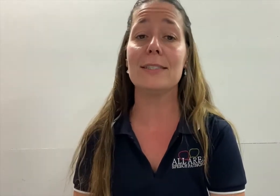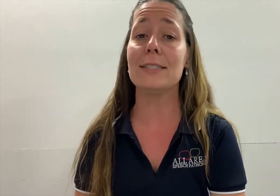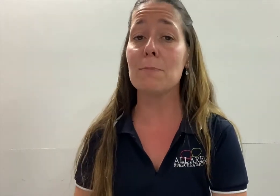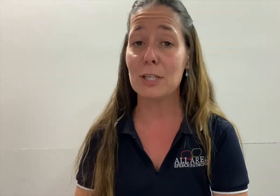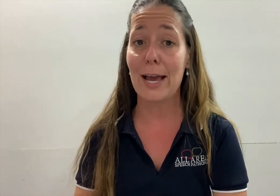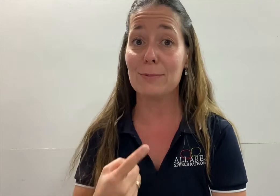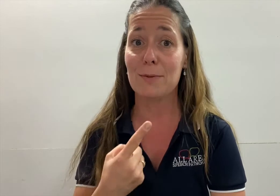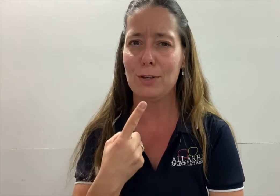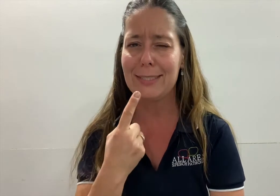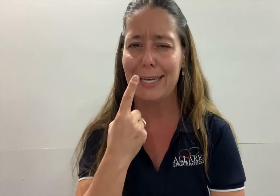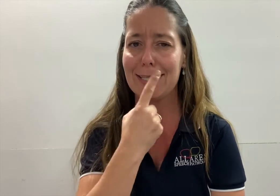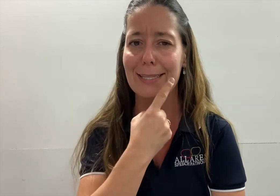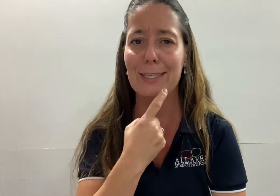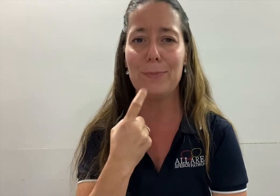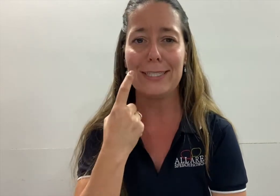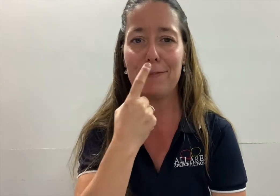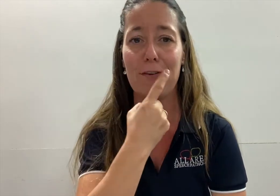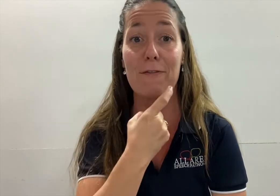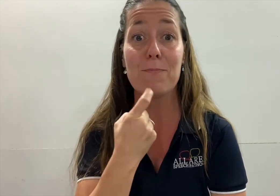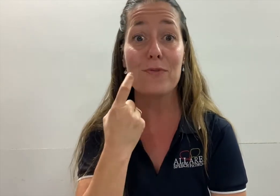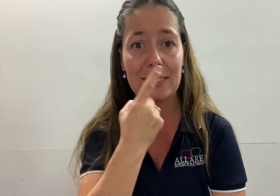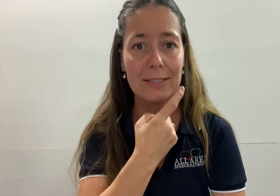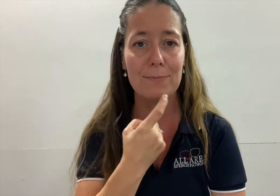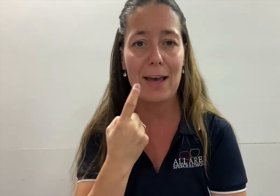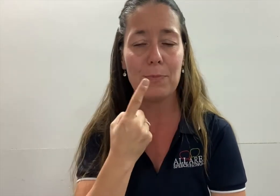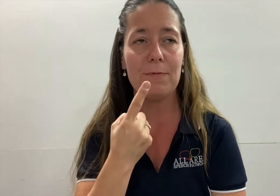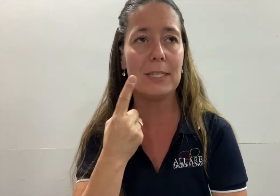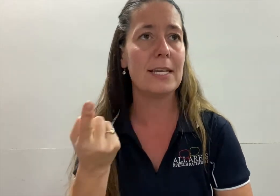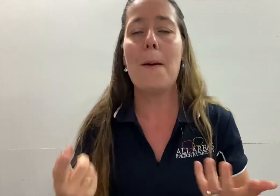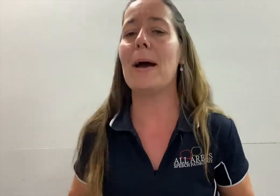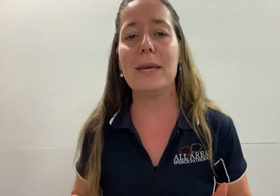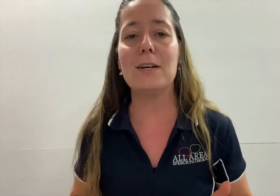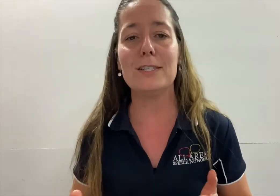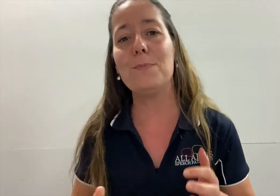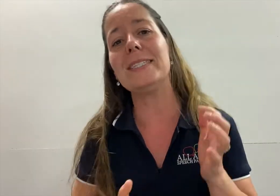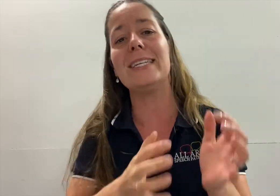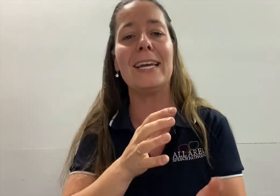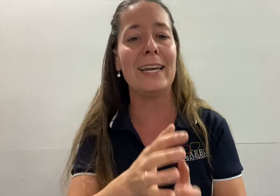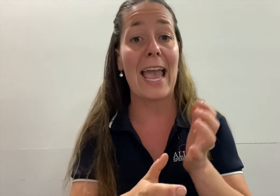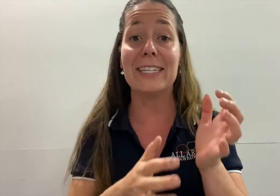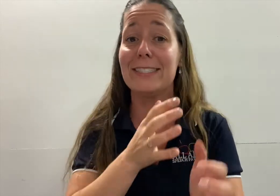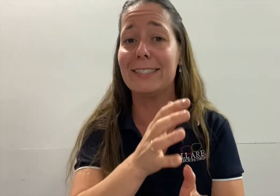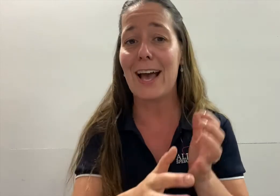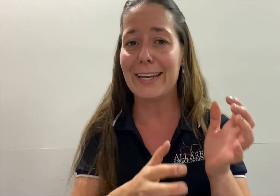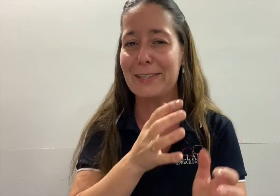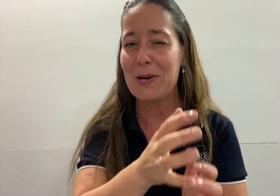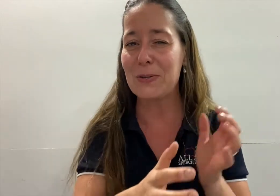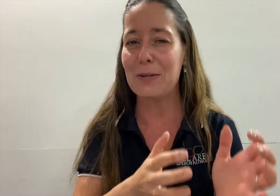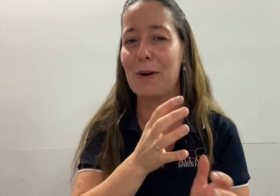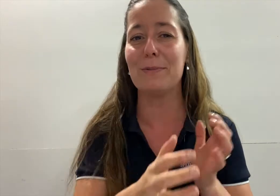sometimes the music is a little bit different from Brendan's mouth movements. But because you'll be singing and signing along you probably